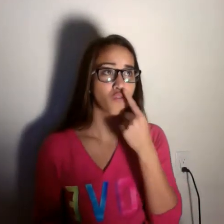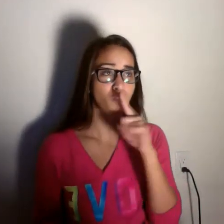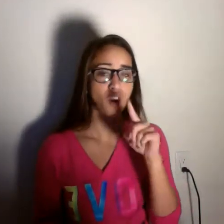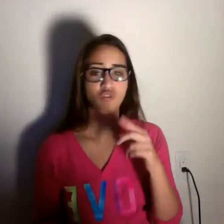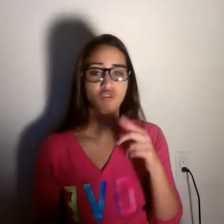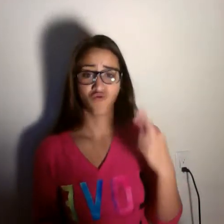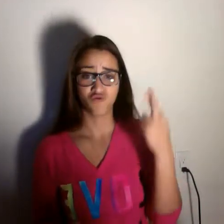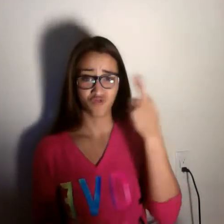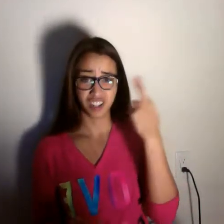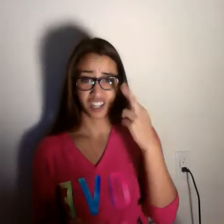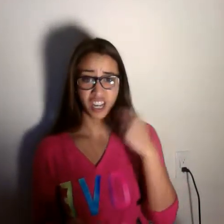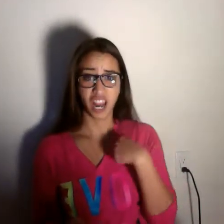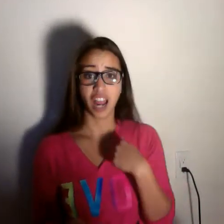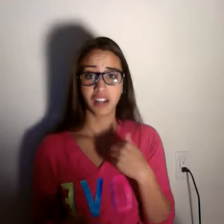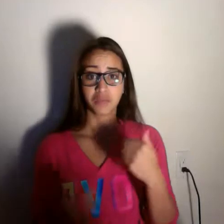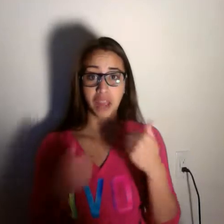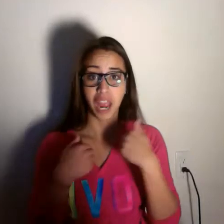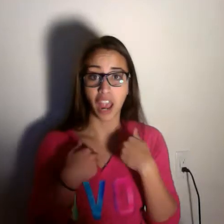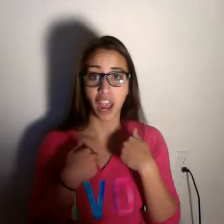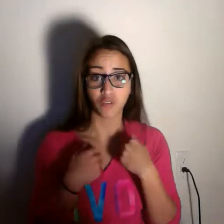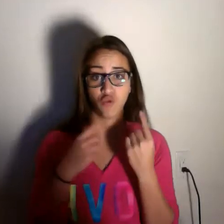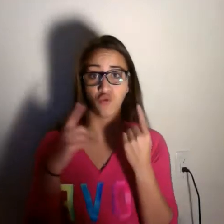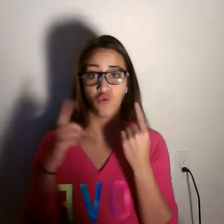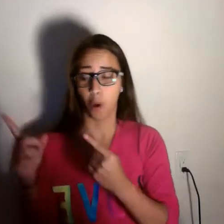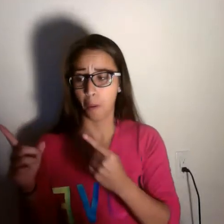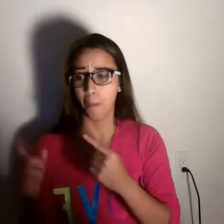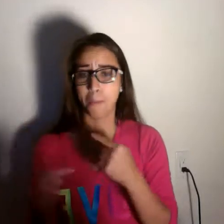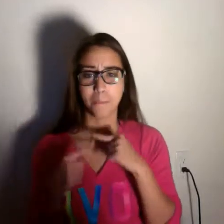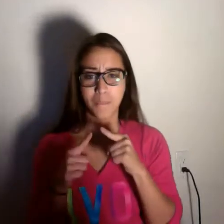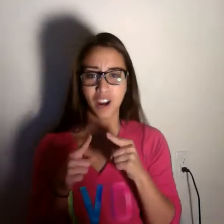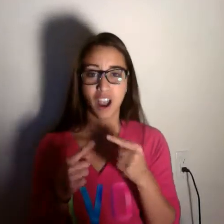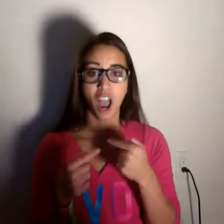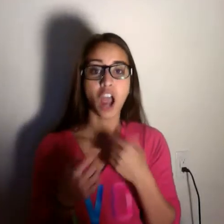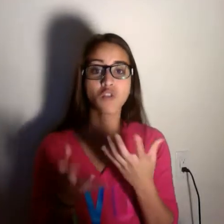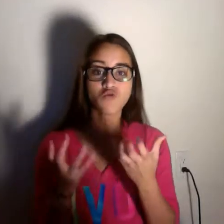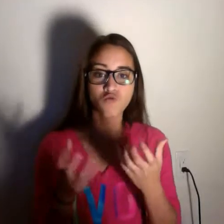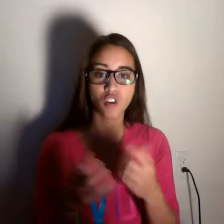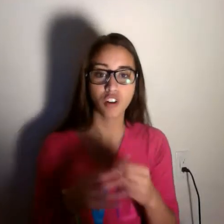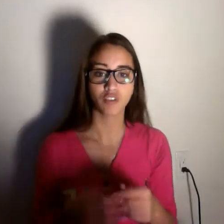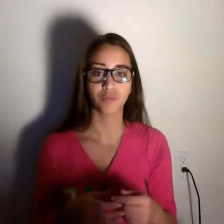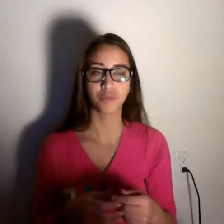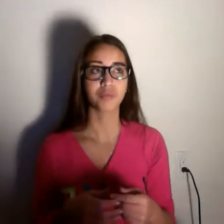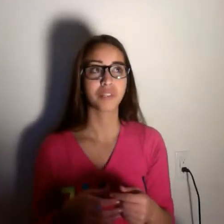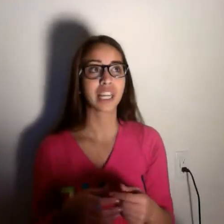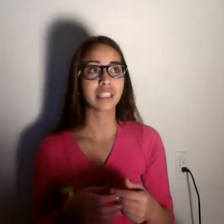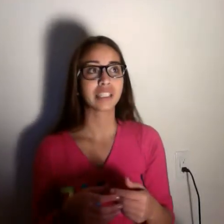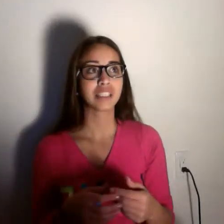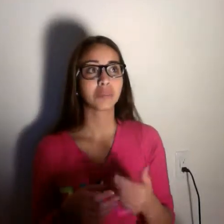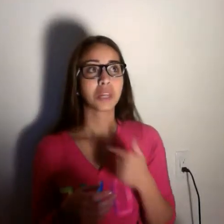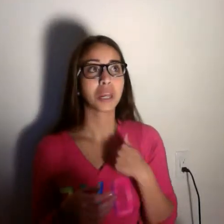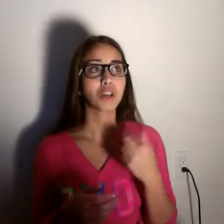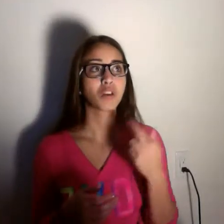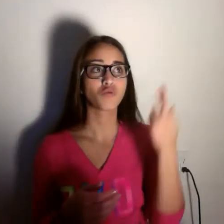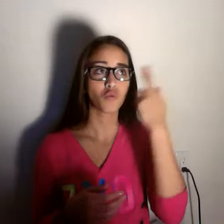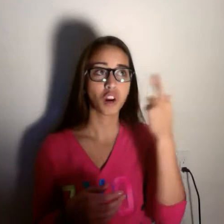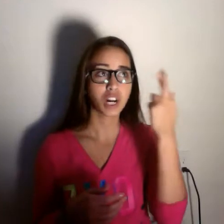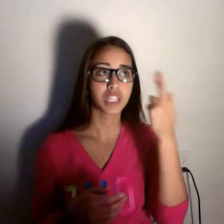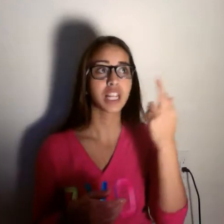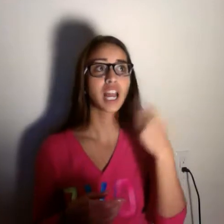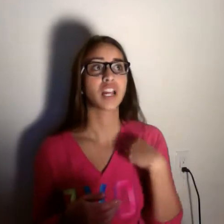Chia Spongebob, and everyone's favorite cow, Chia Hello Kitty. It's fun. Soak your chia, spread the seeds, water,